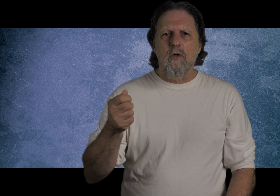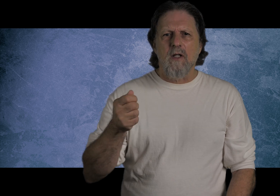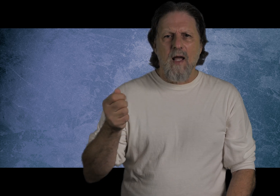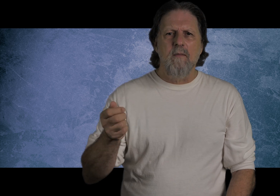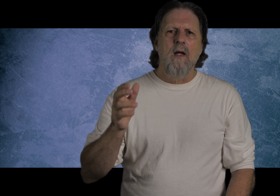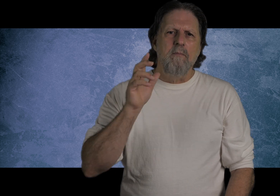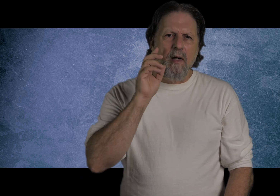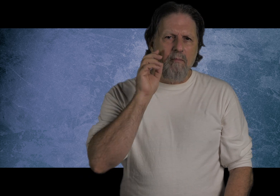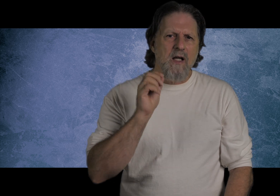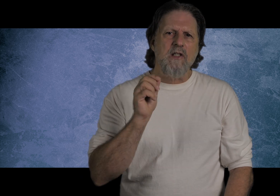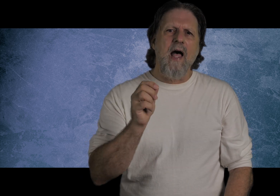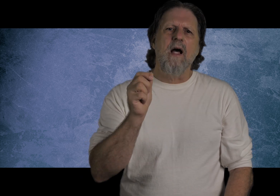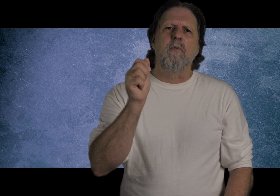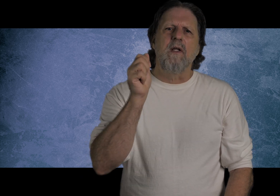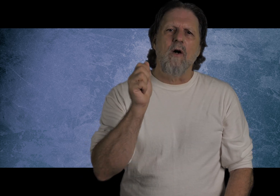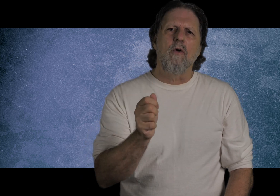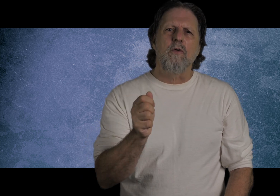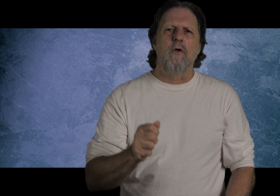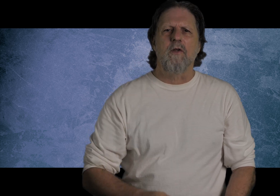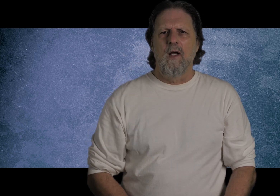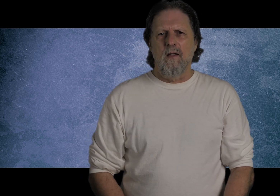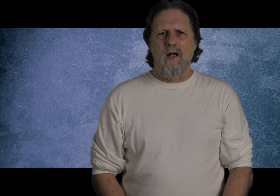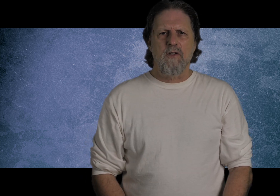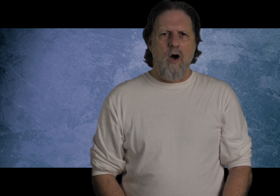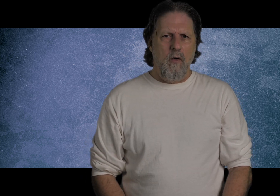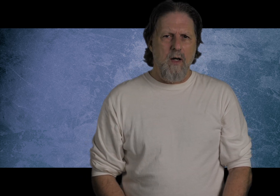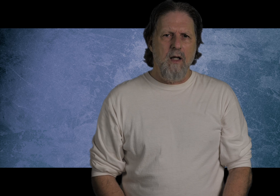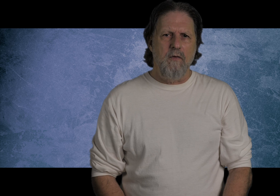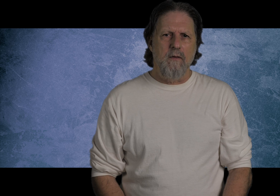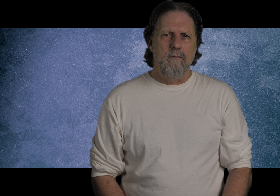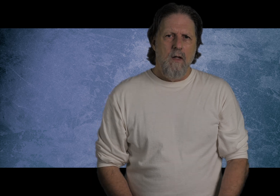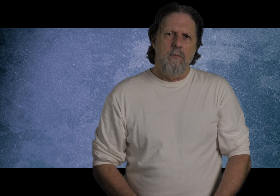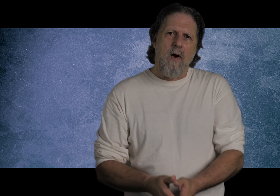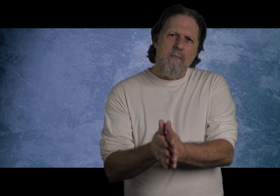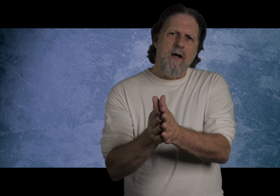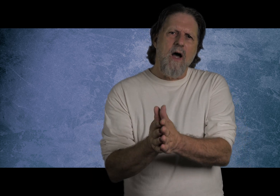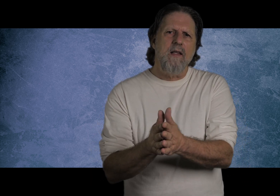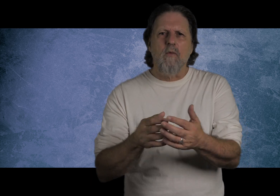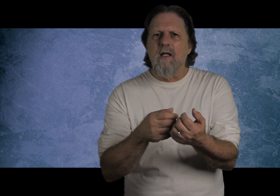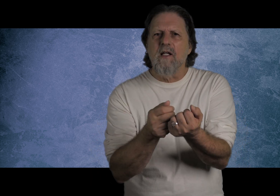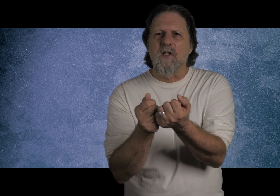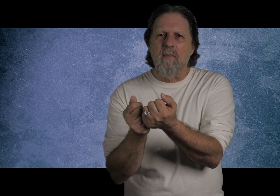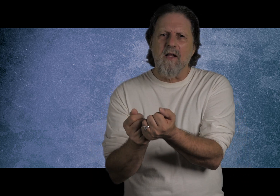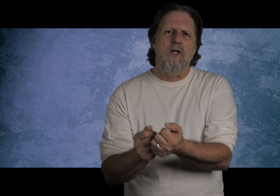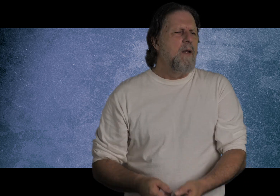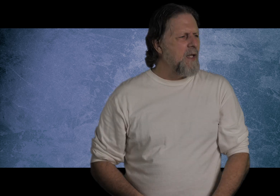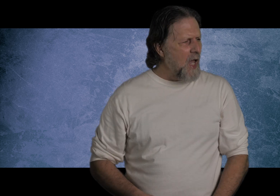new to them, but it must line up with the old truth that is already given. But right about now, I think we need some balance, because I